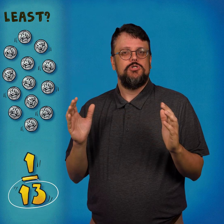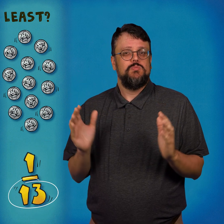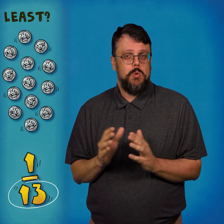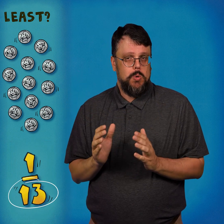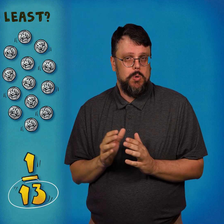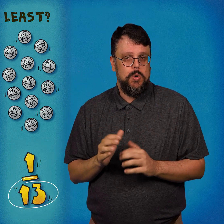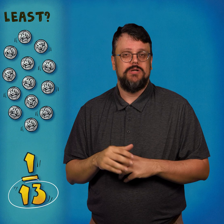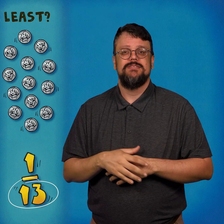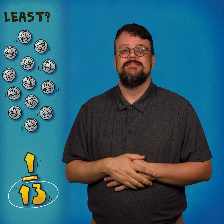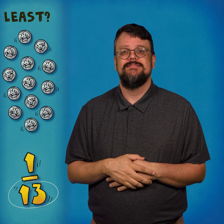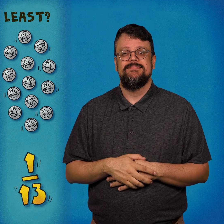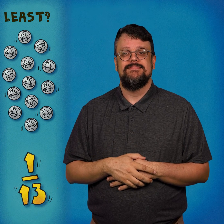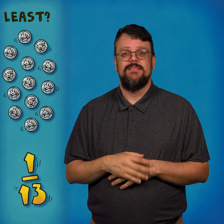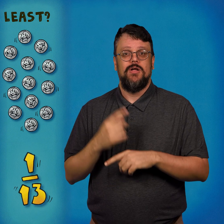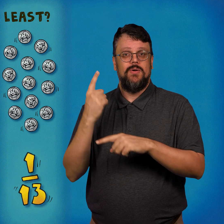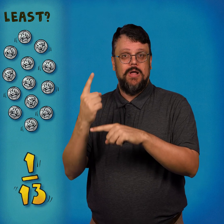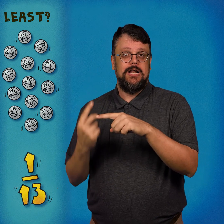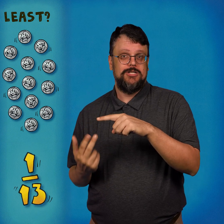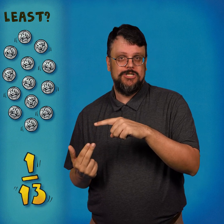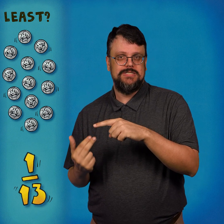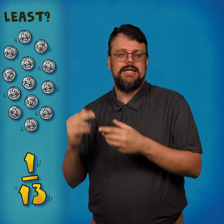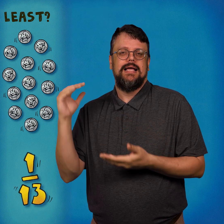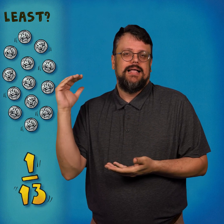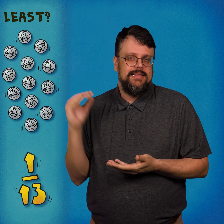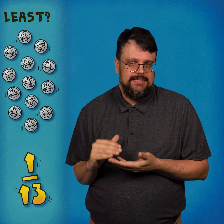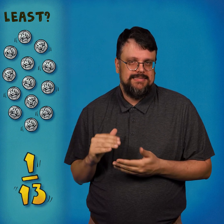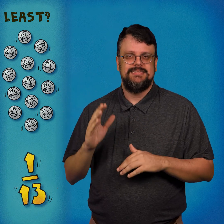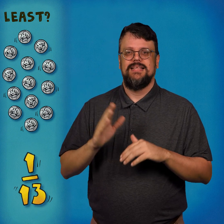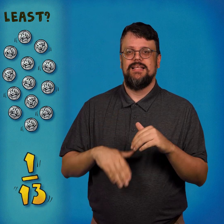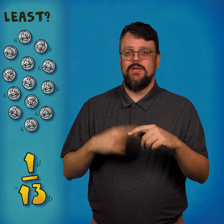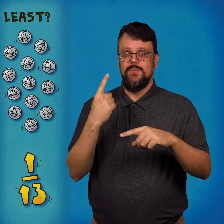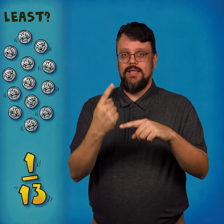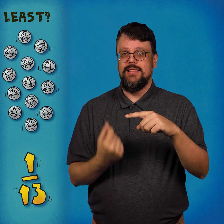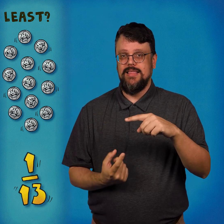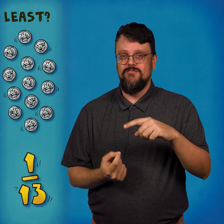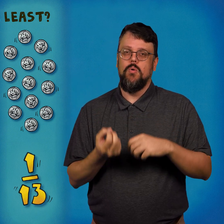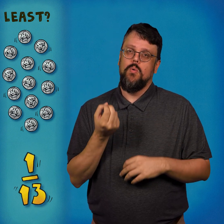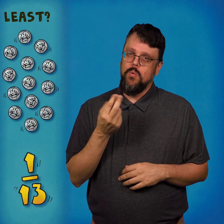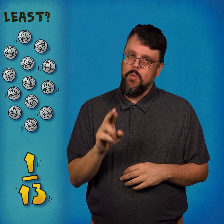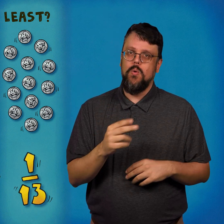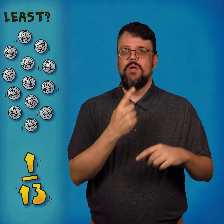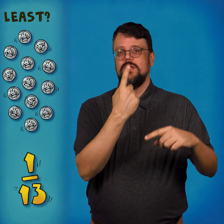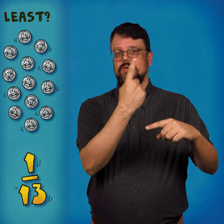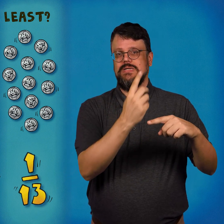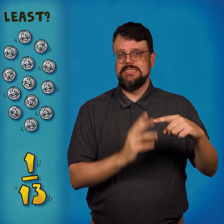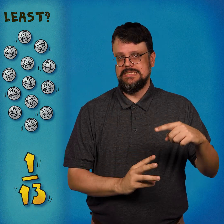smaller the fraction. One thirteenth is less than one eleventh or one sixth.